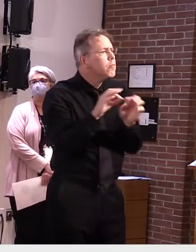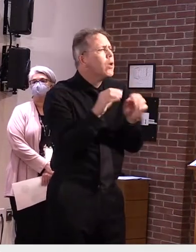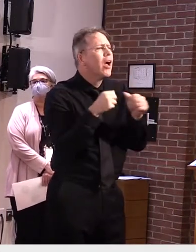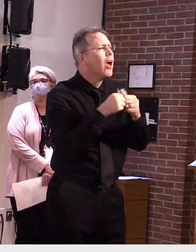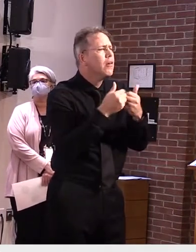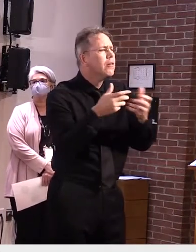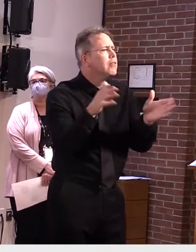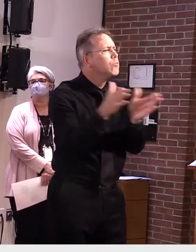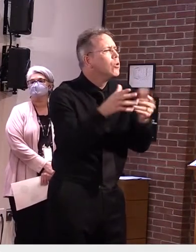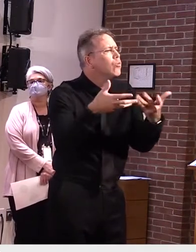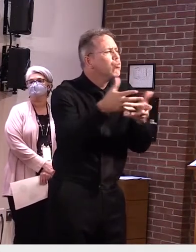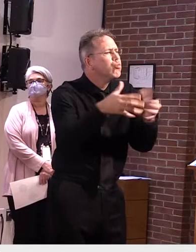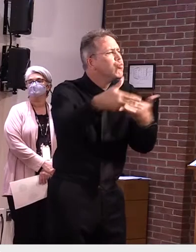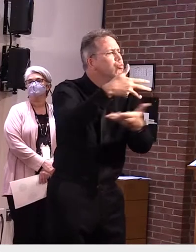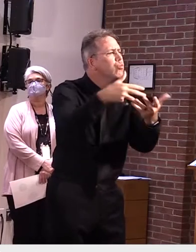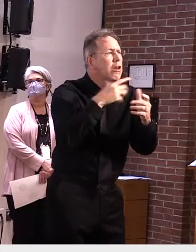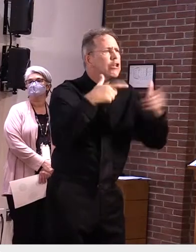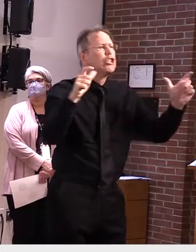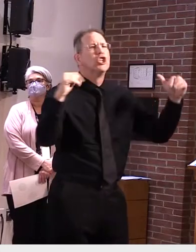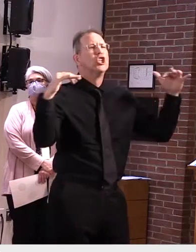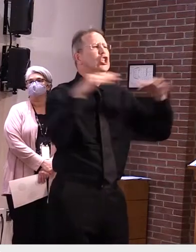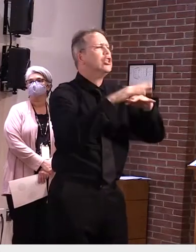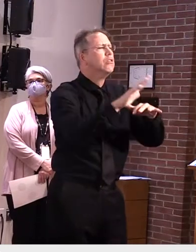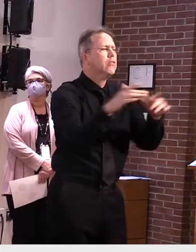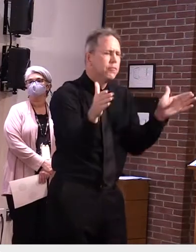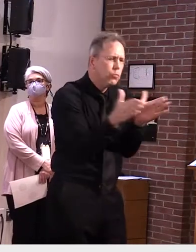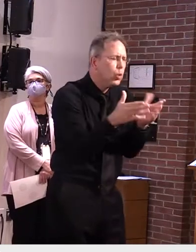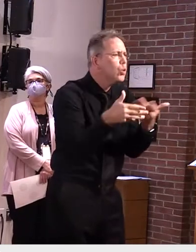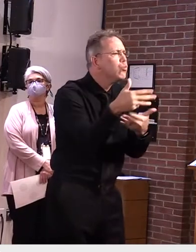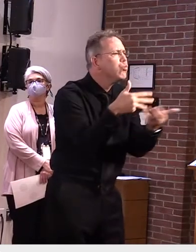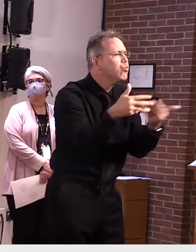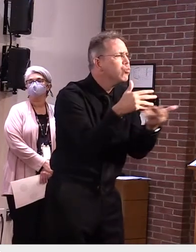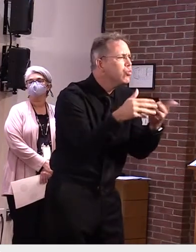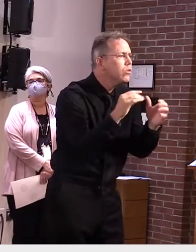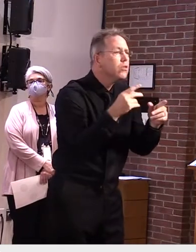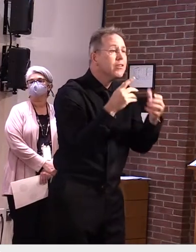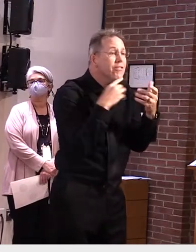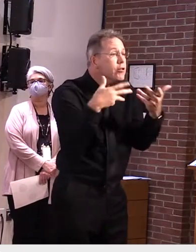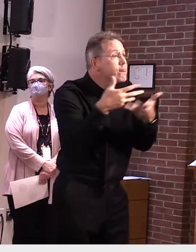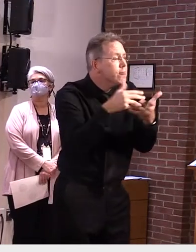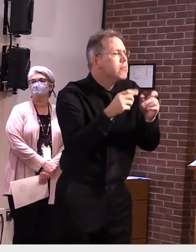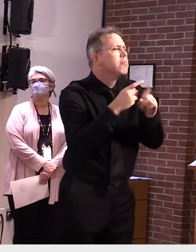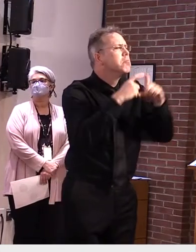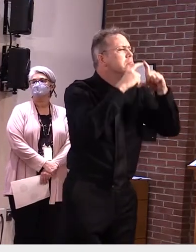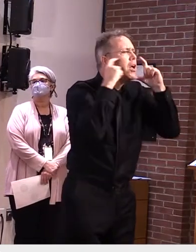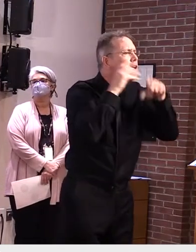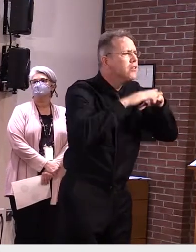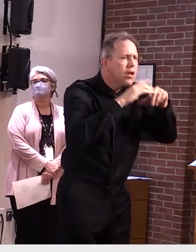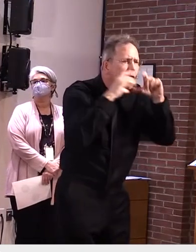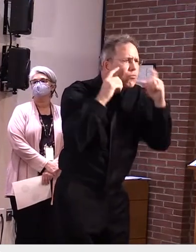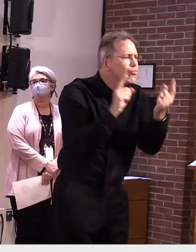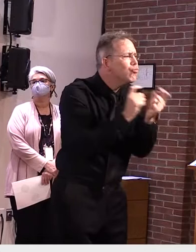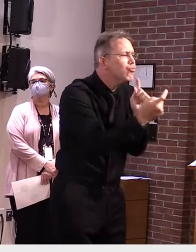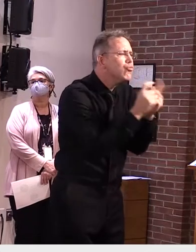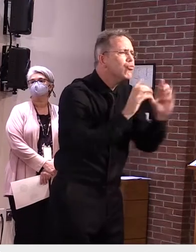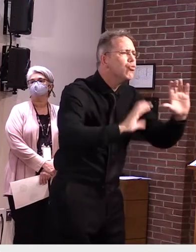need to be done using precautions like wearing masks and keeping six feet apart.